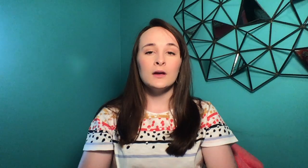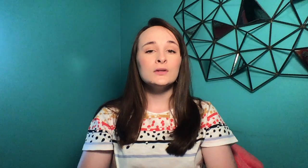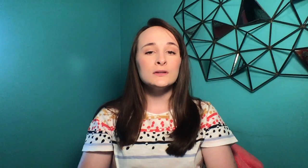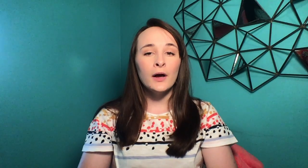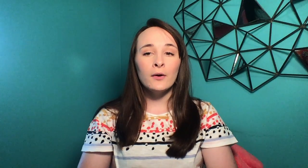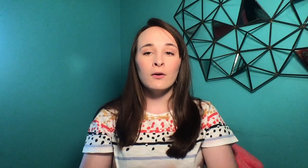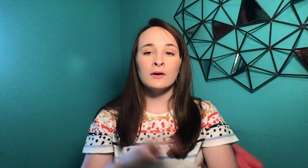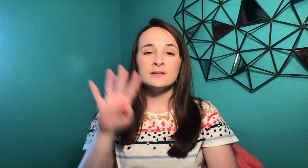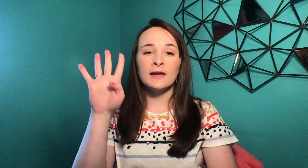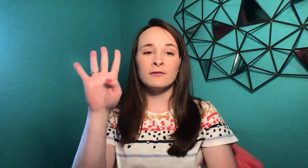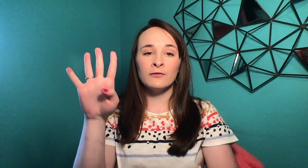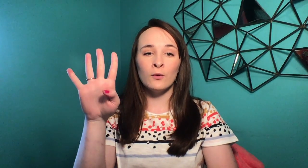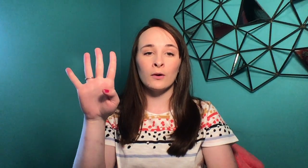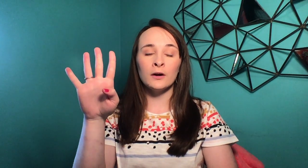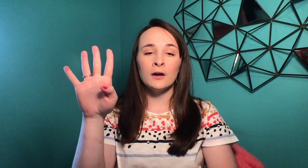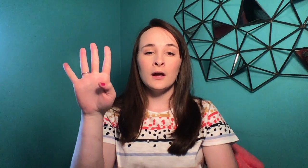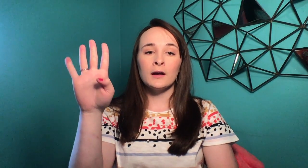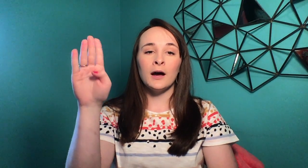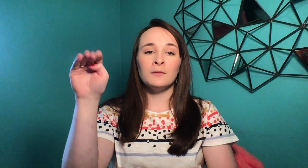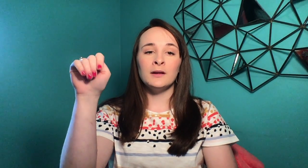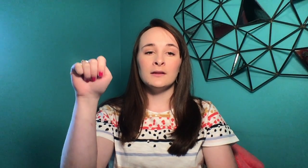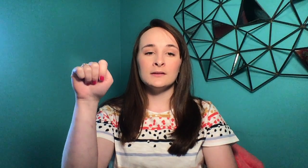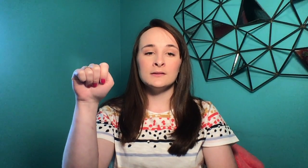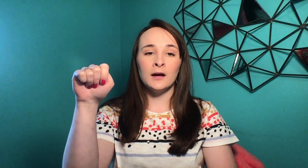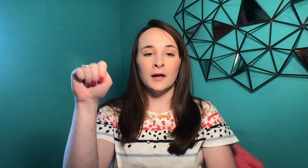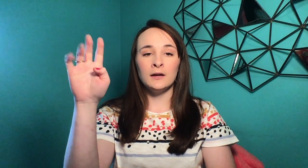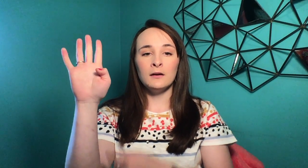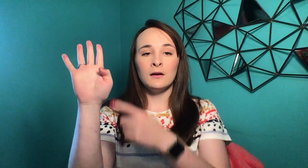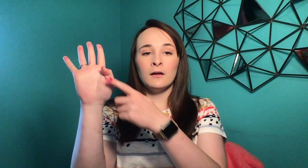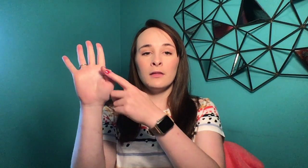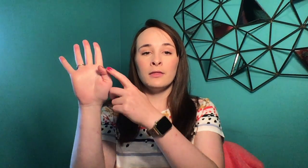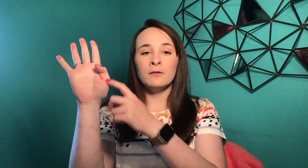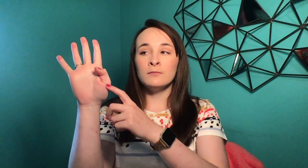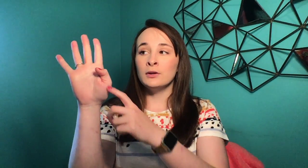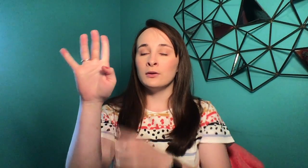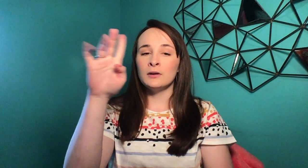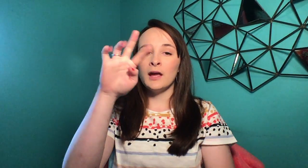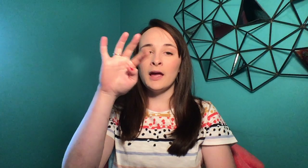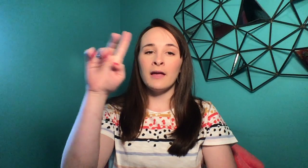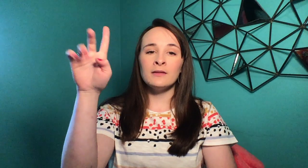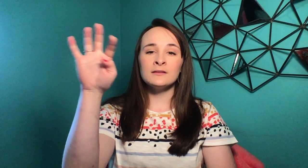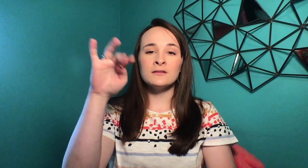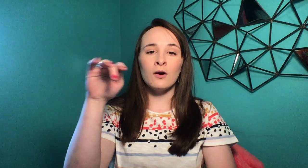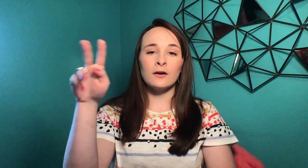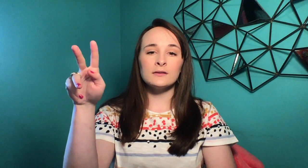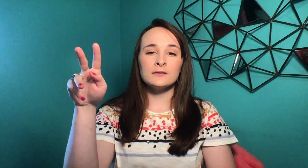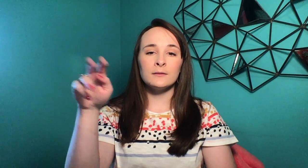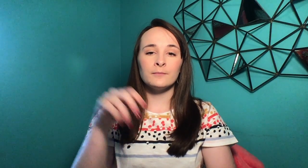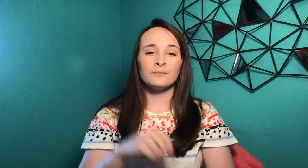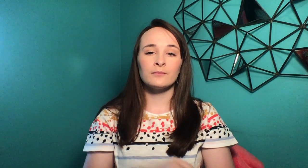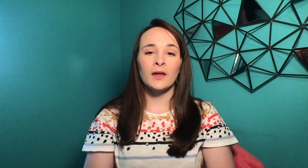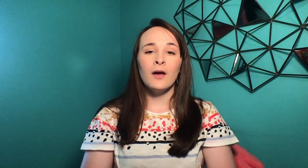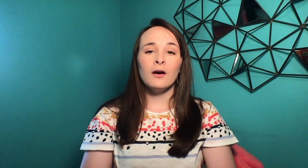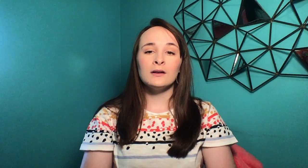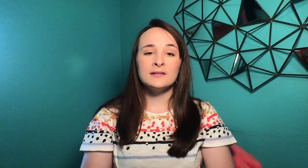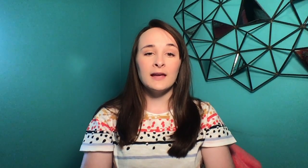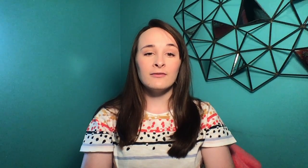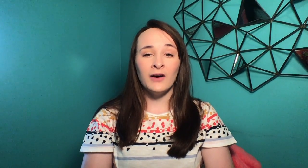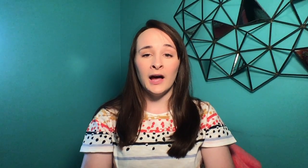So on day four, God made the sun, the moon, and the stars. On day five,